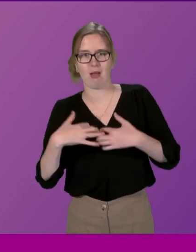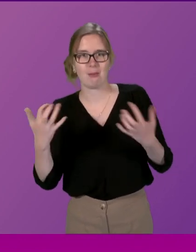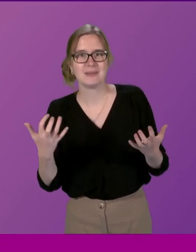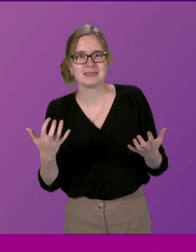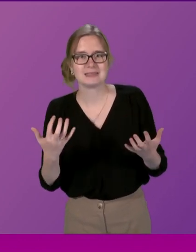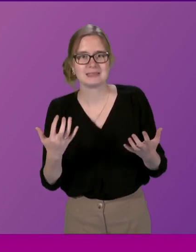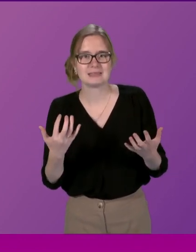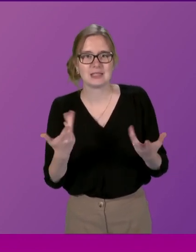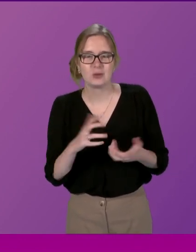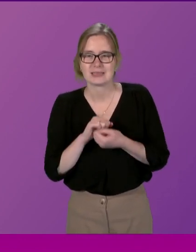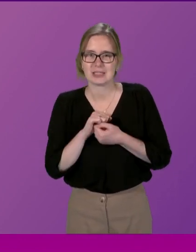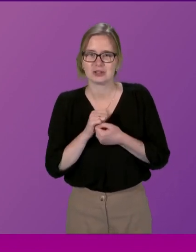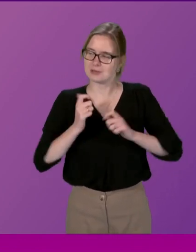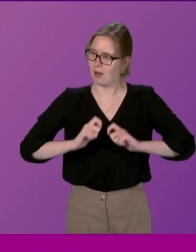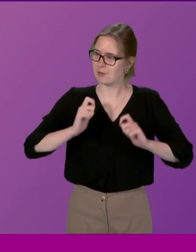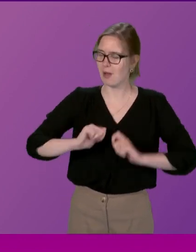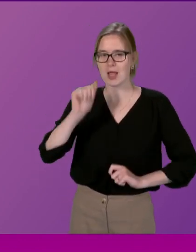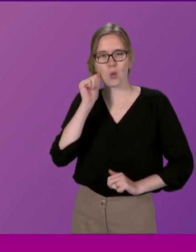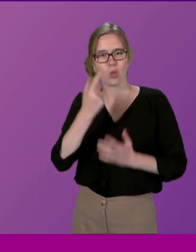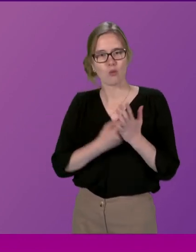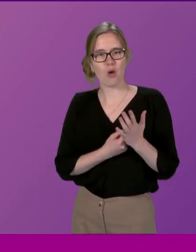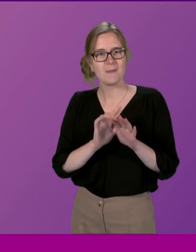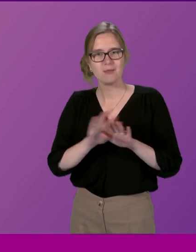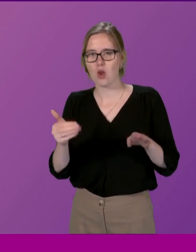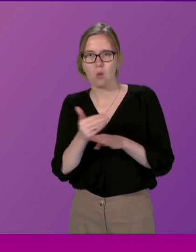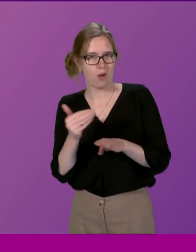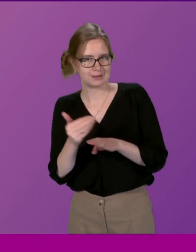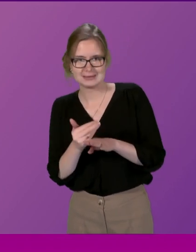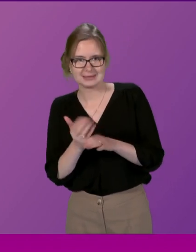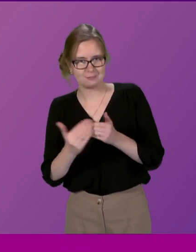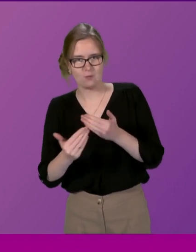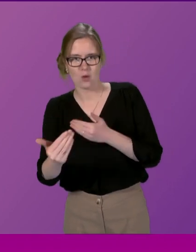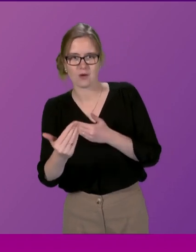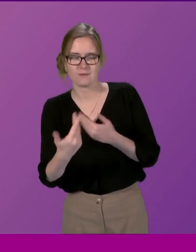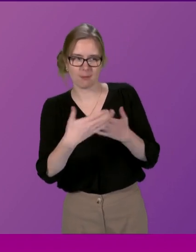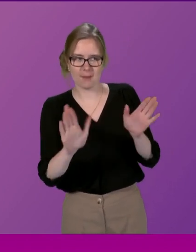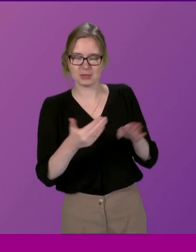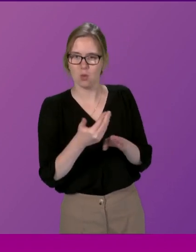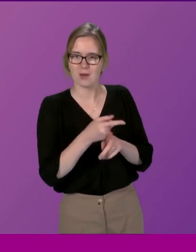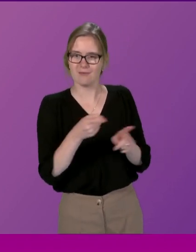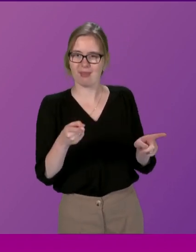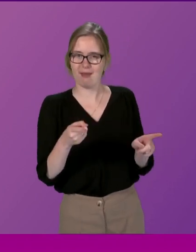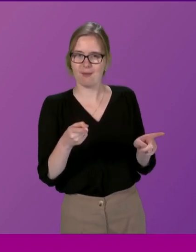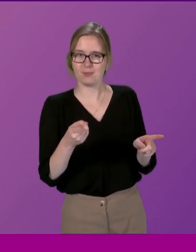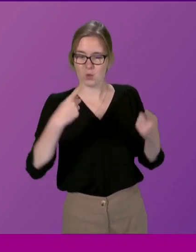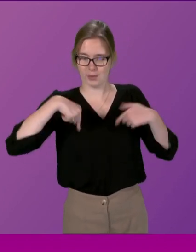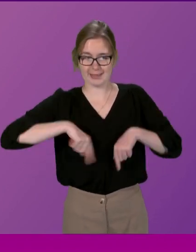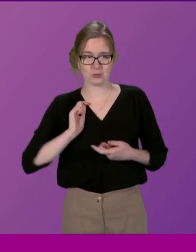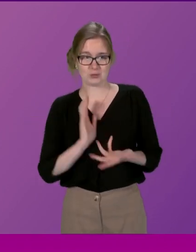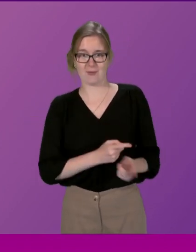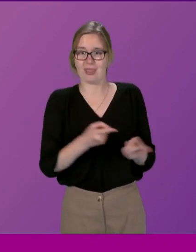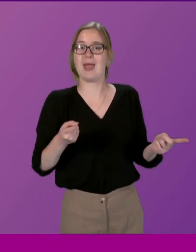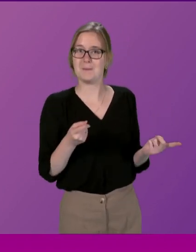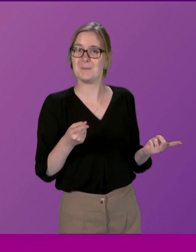and you get attached to them they're comfortable but if they are not working for the public whom we are here to